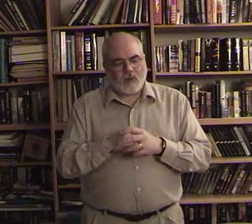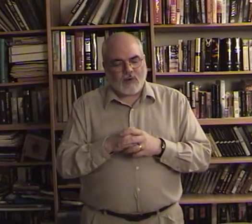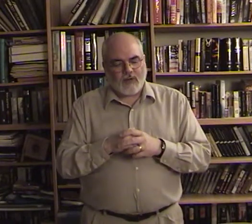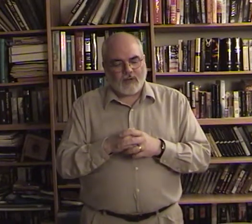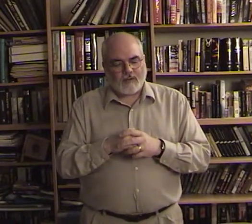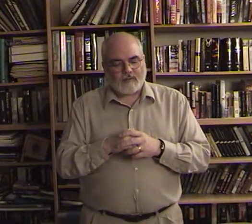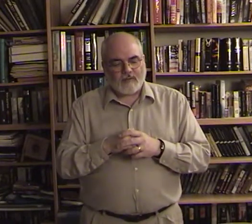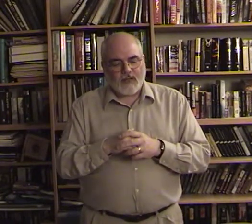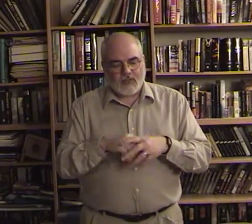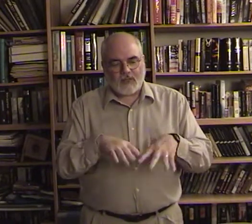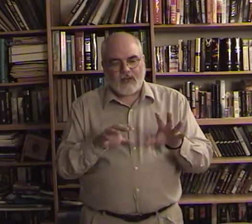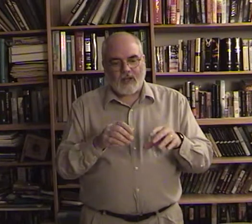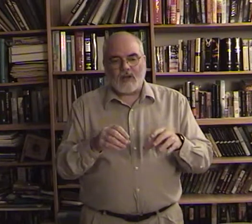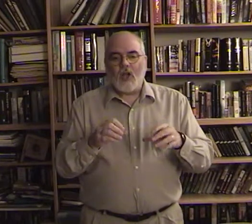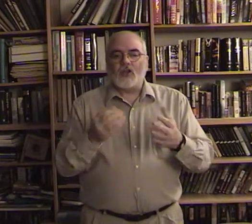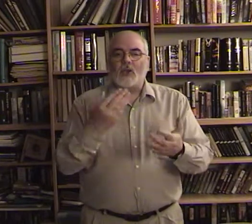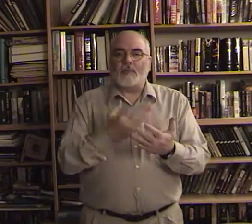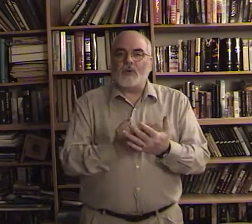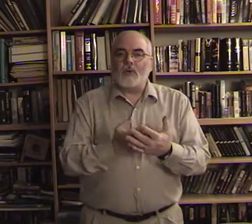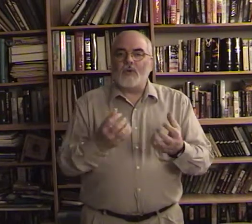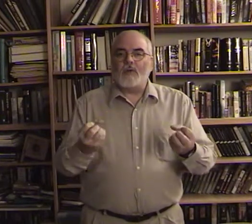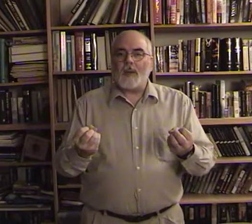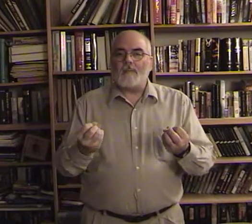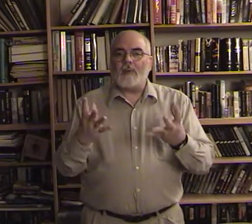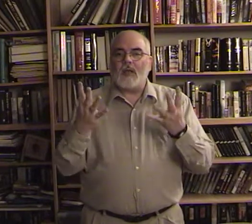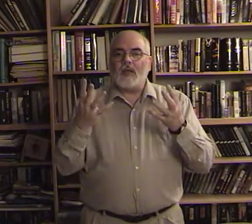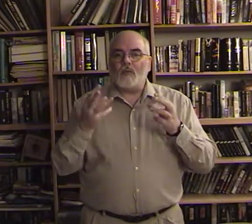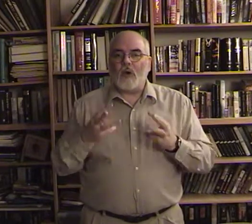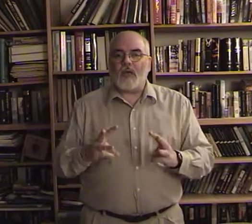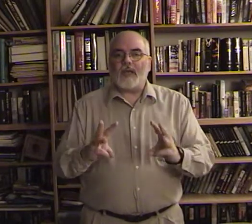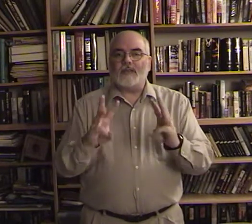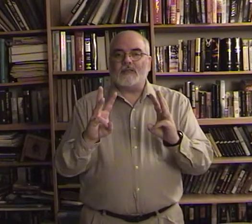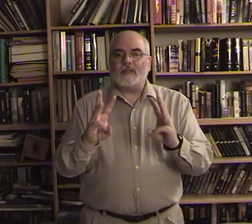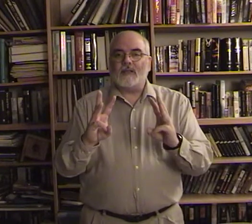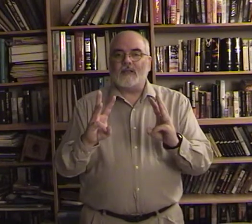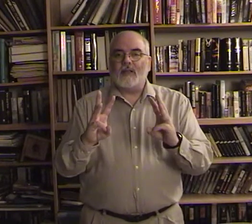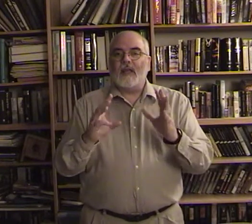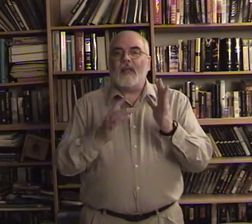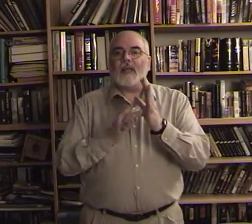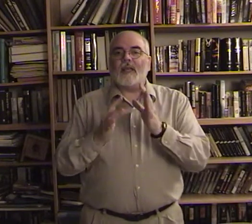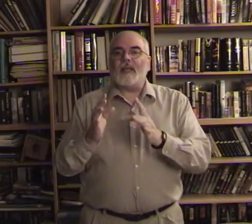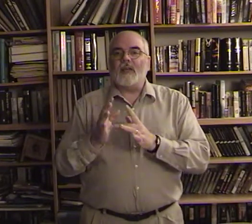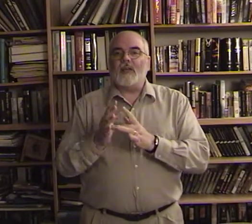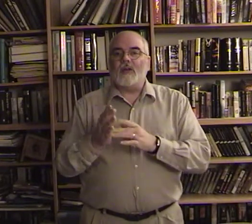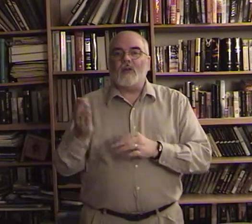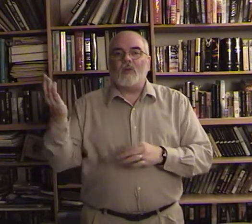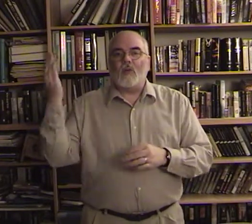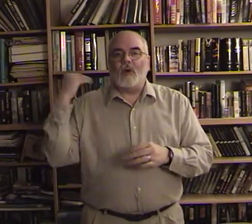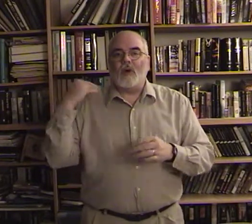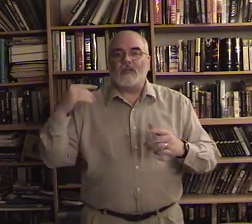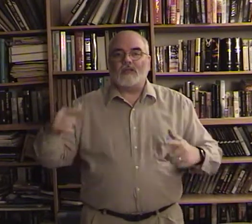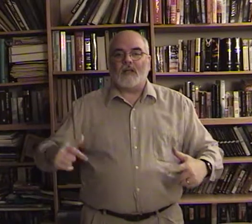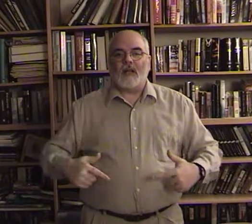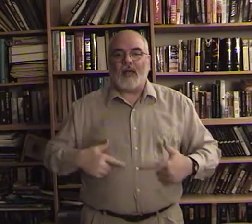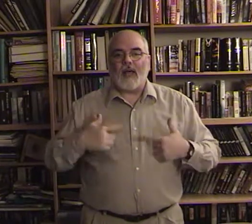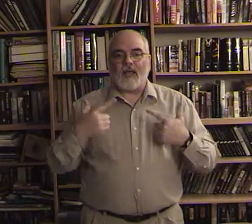word in let's just leave it out so proved many ways he was alive